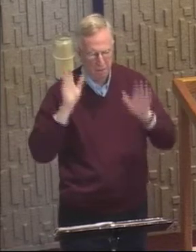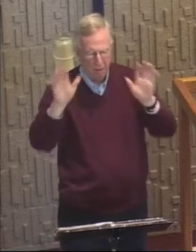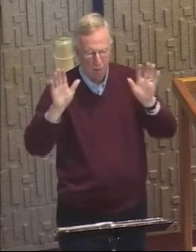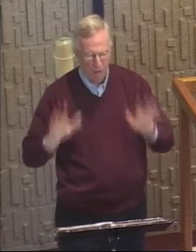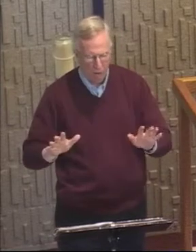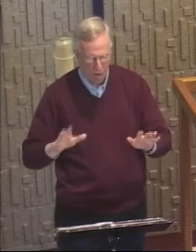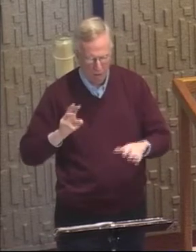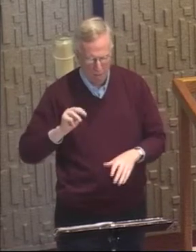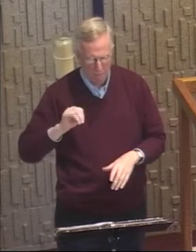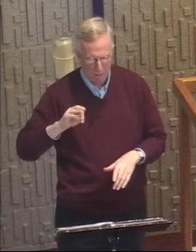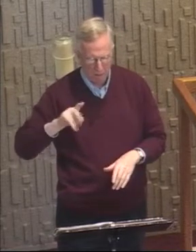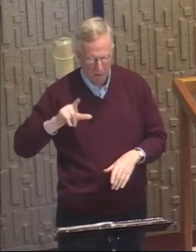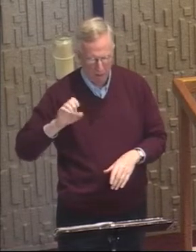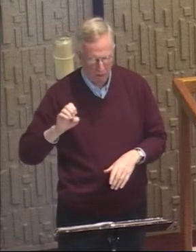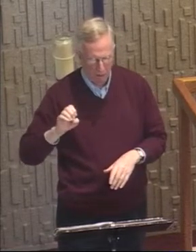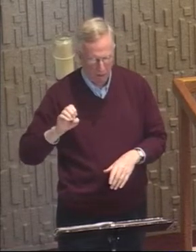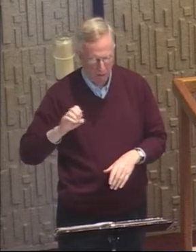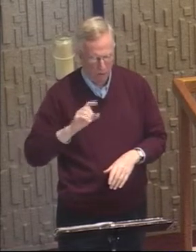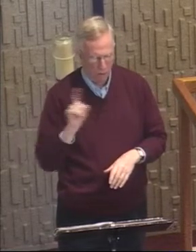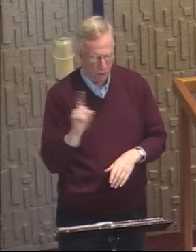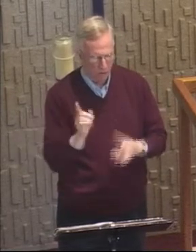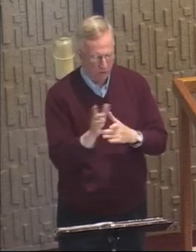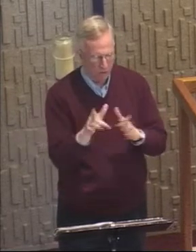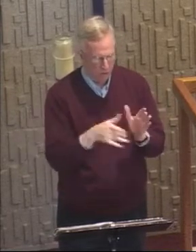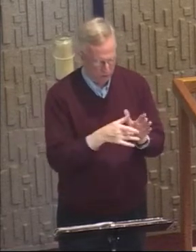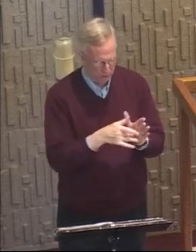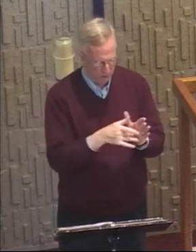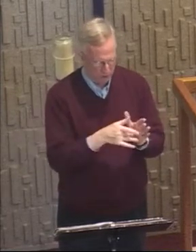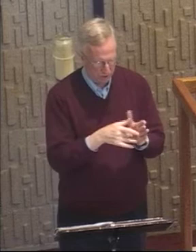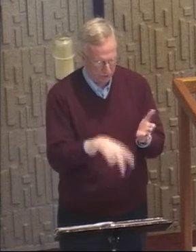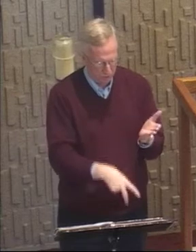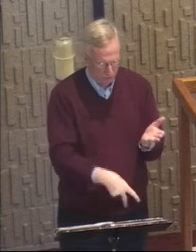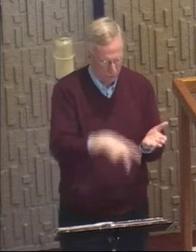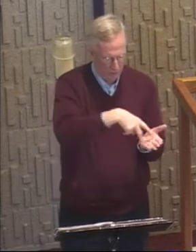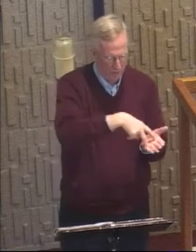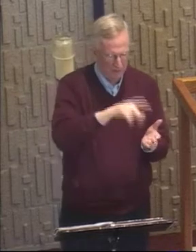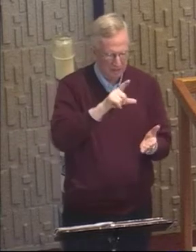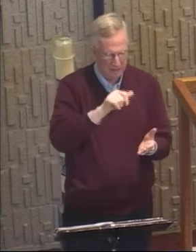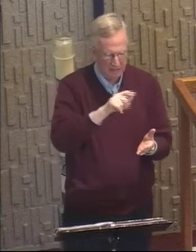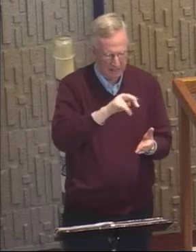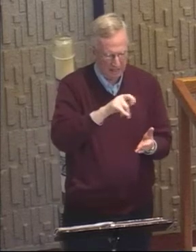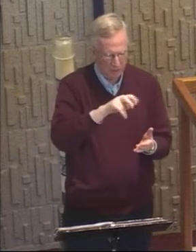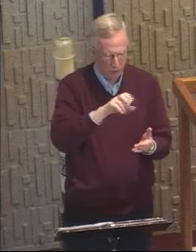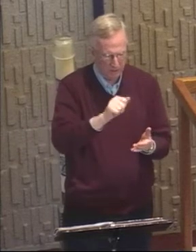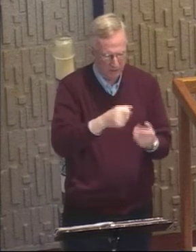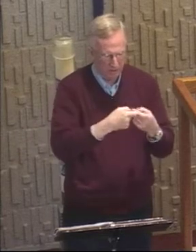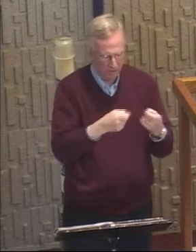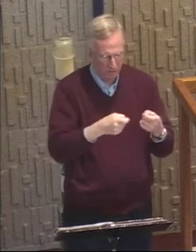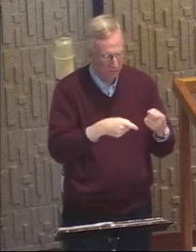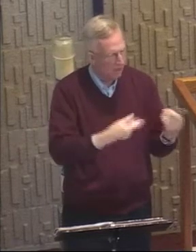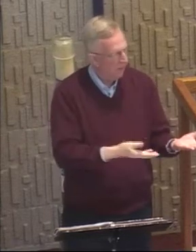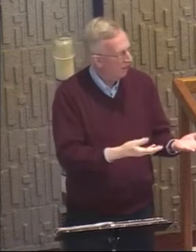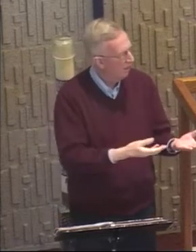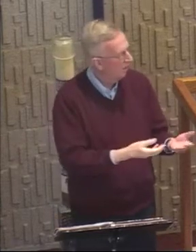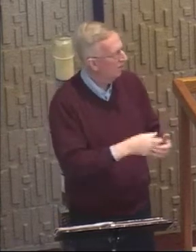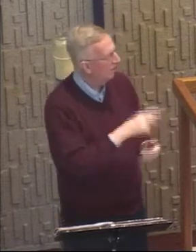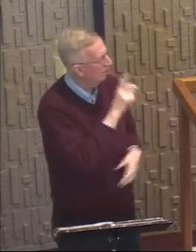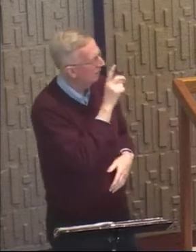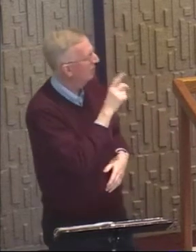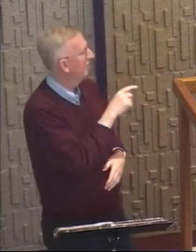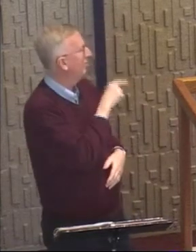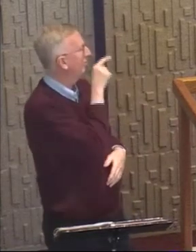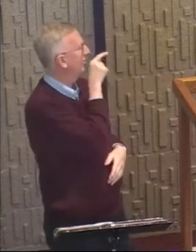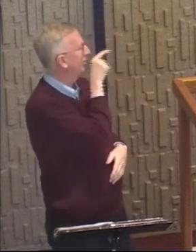It's where Jesus raises Lazarus from the dead, obviously. Servers, can you tell me what the first miracle was, the first